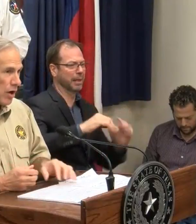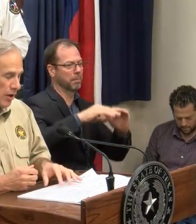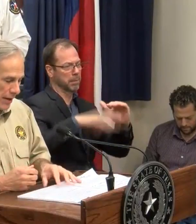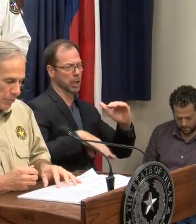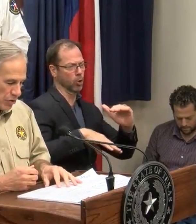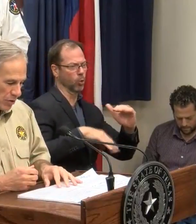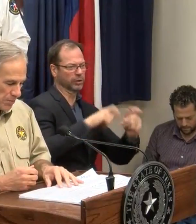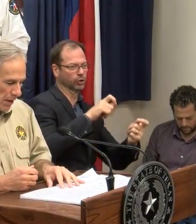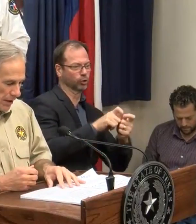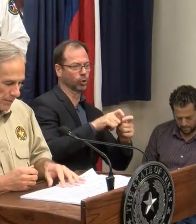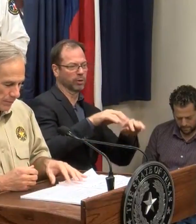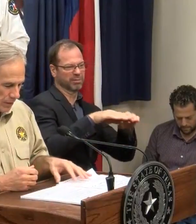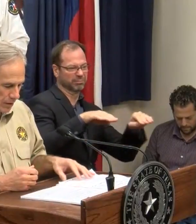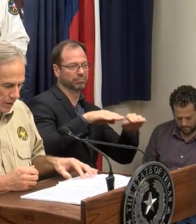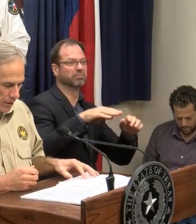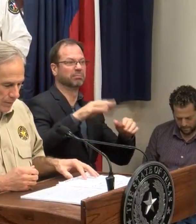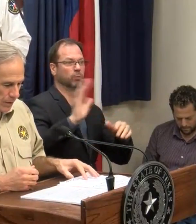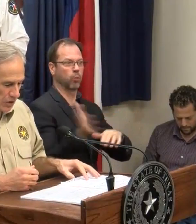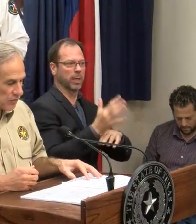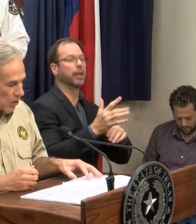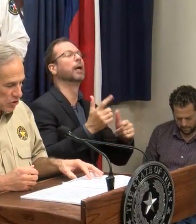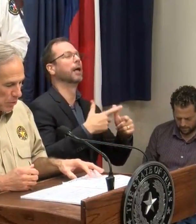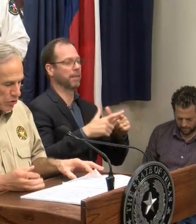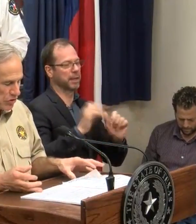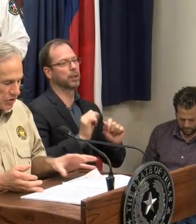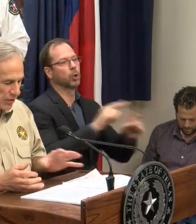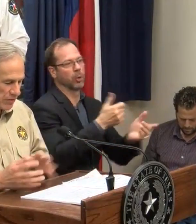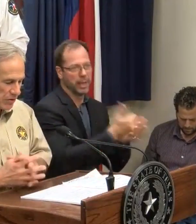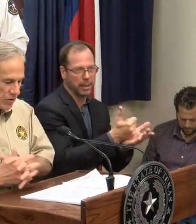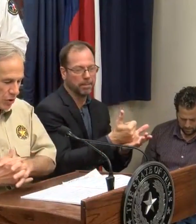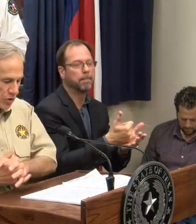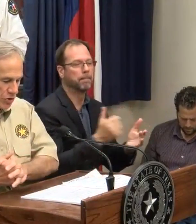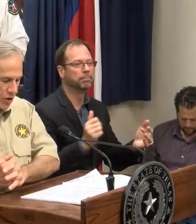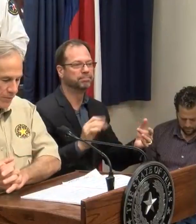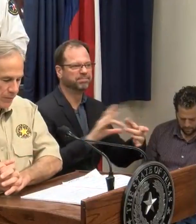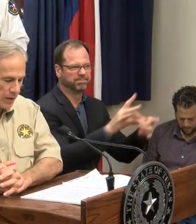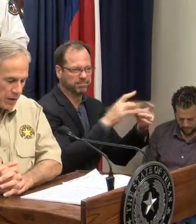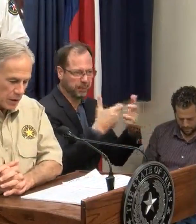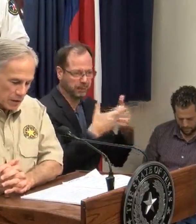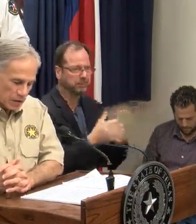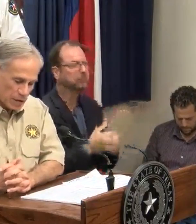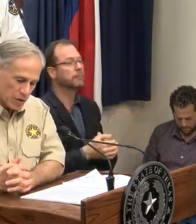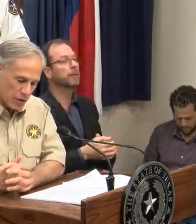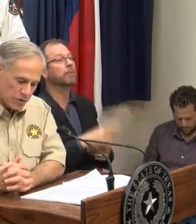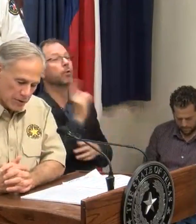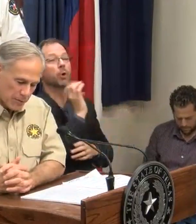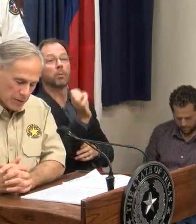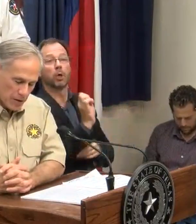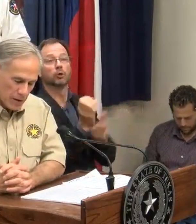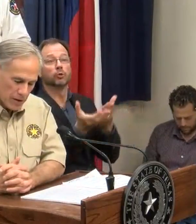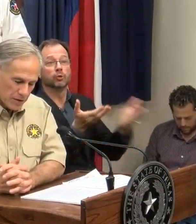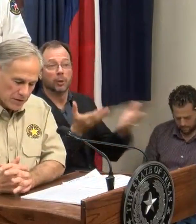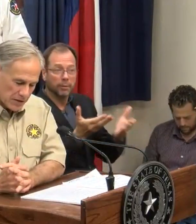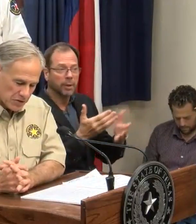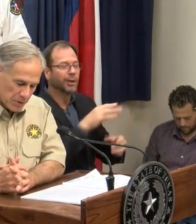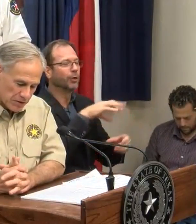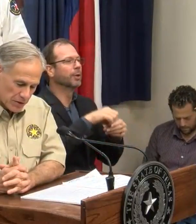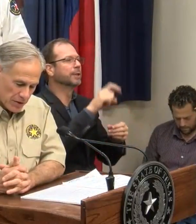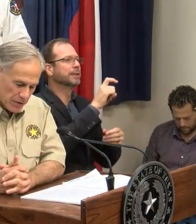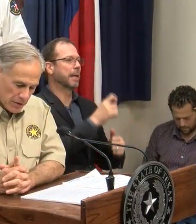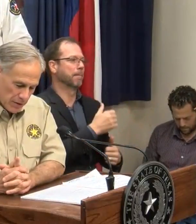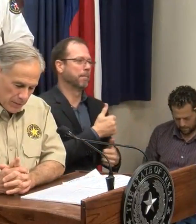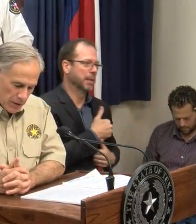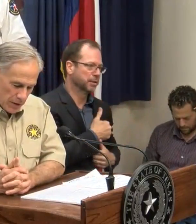they are able to respond. As far as emergency services are concerned, which includes the Texas